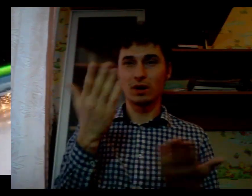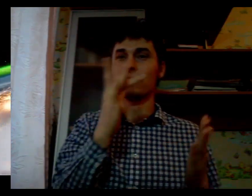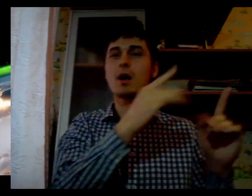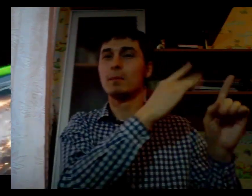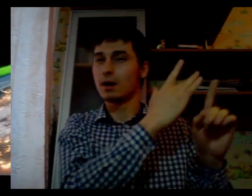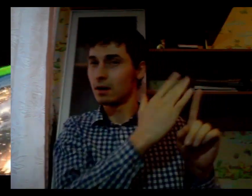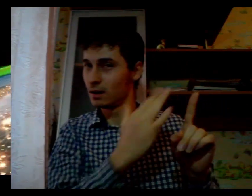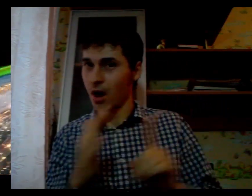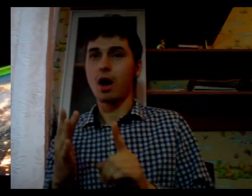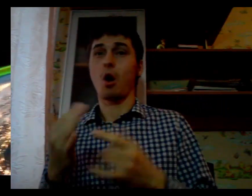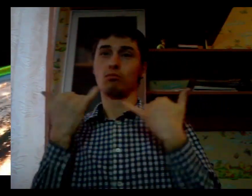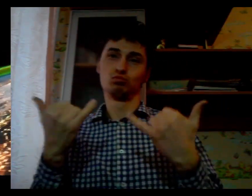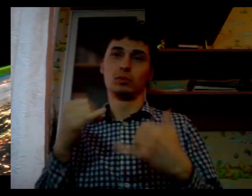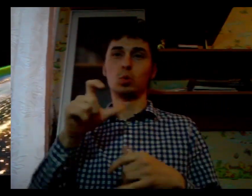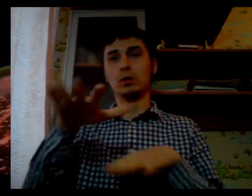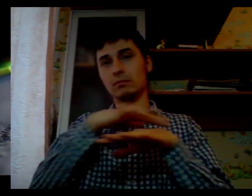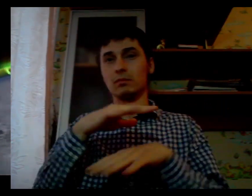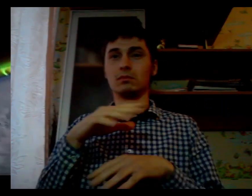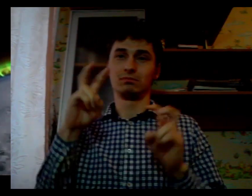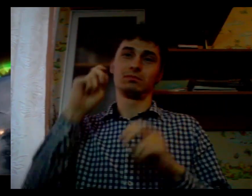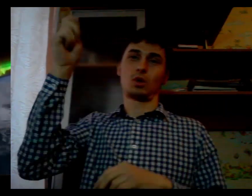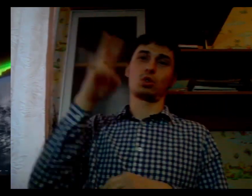An a new generation of scientists.